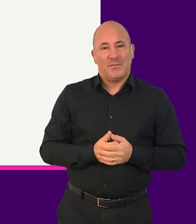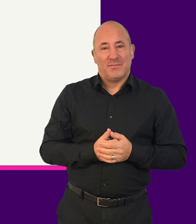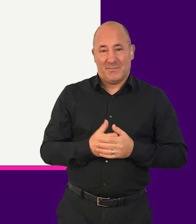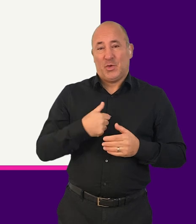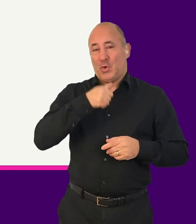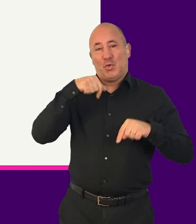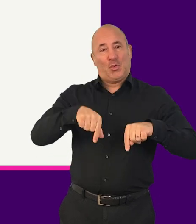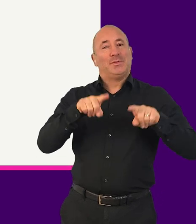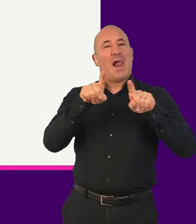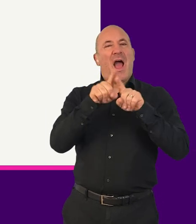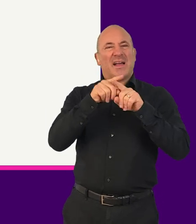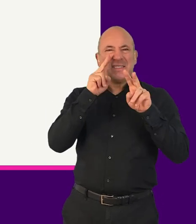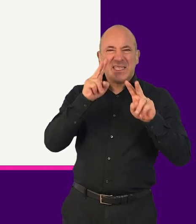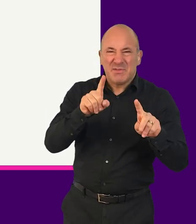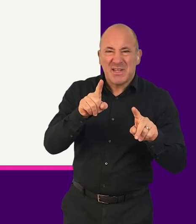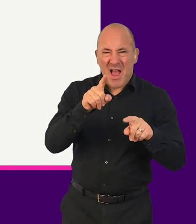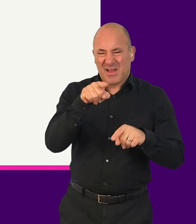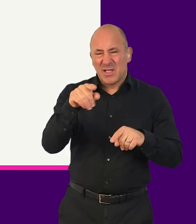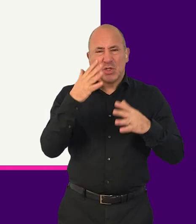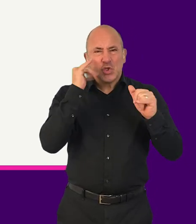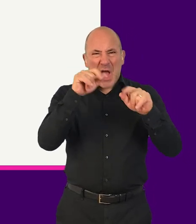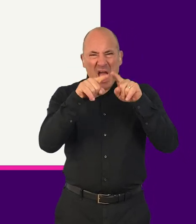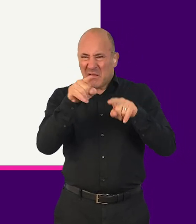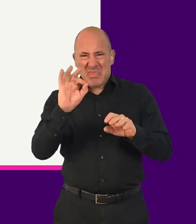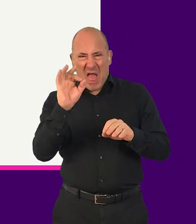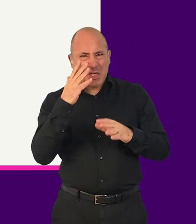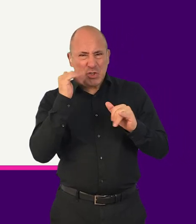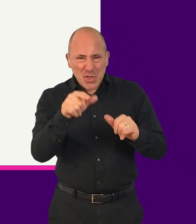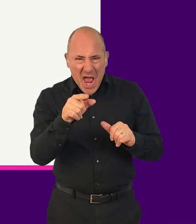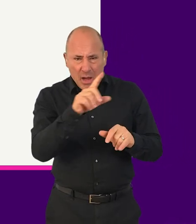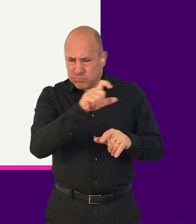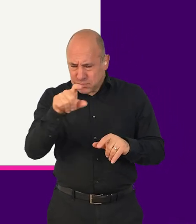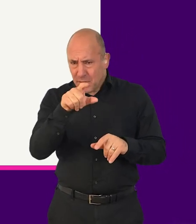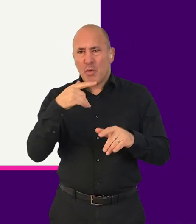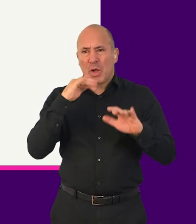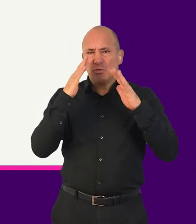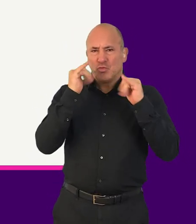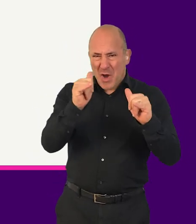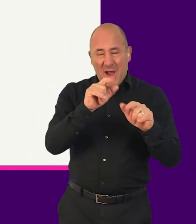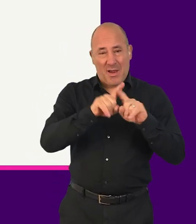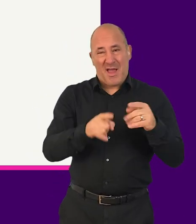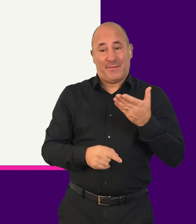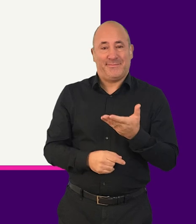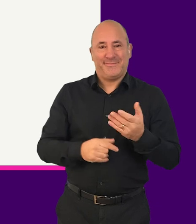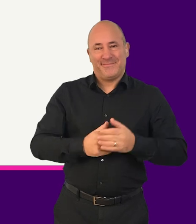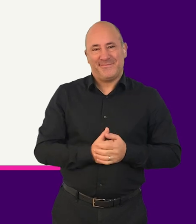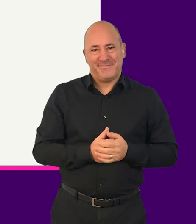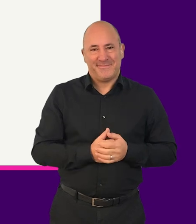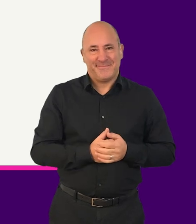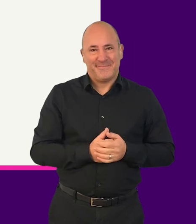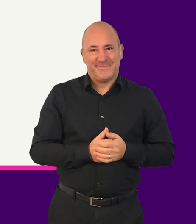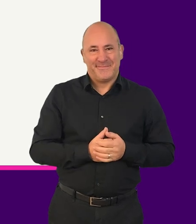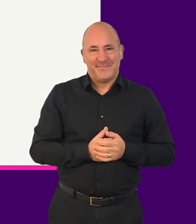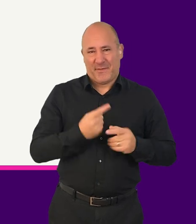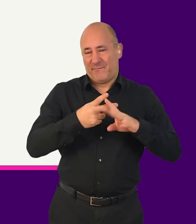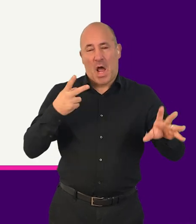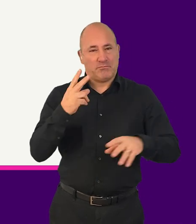example, we're using NVDA to navigate to an unchecked checkbox and then check it. Checkbox not checked, I have read the terms and conditions.